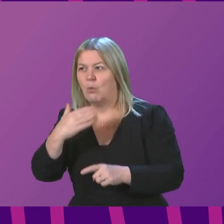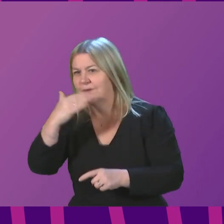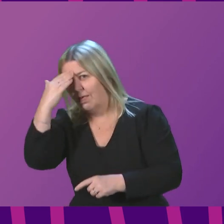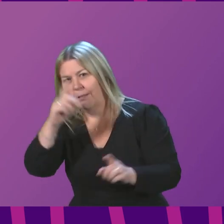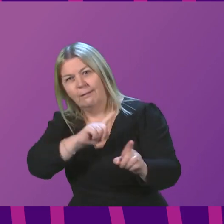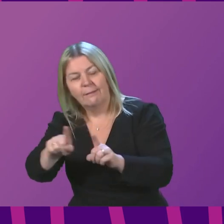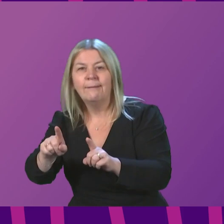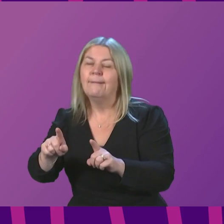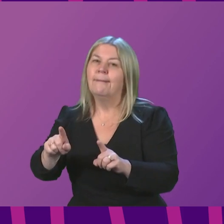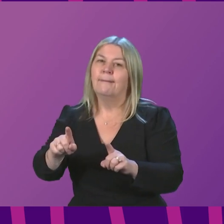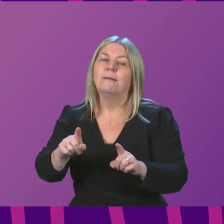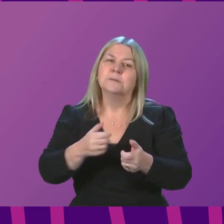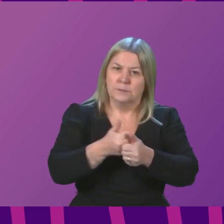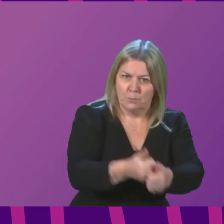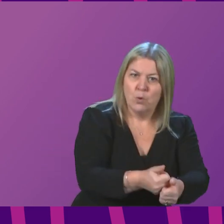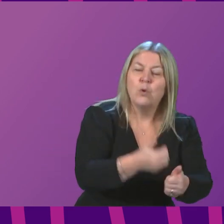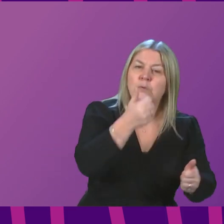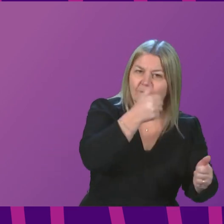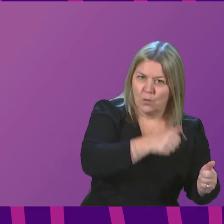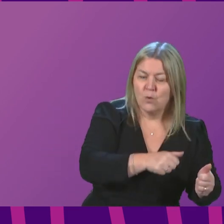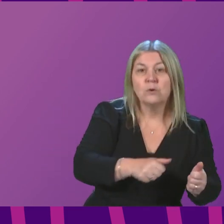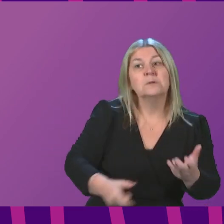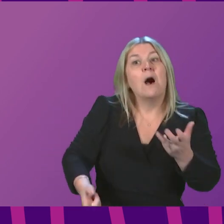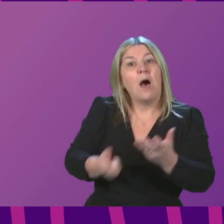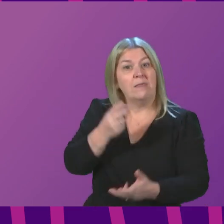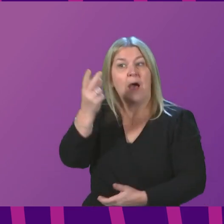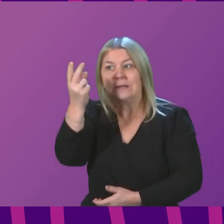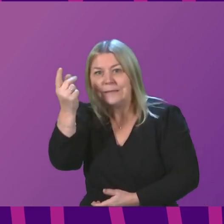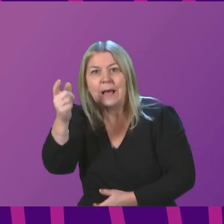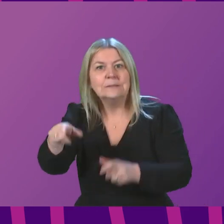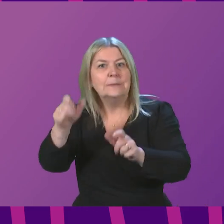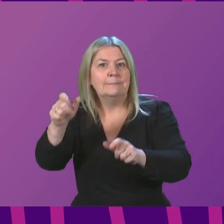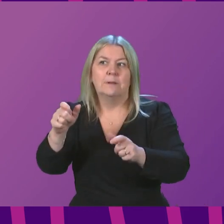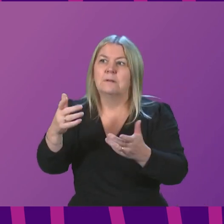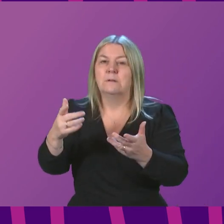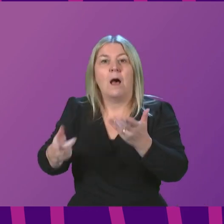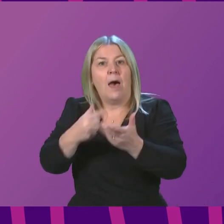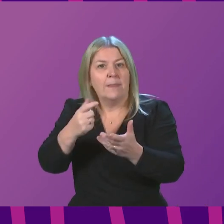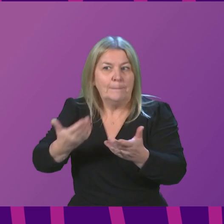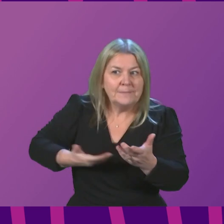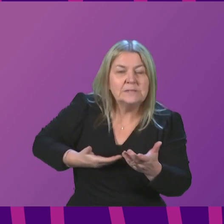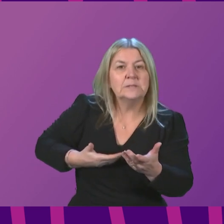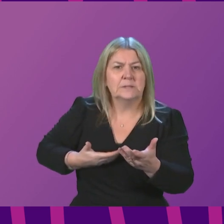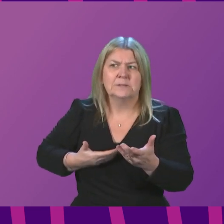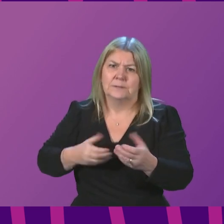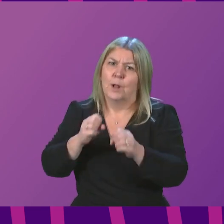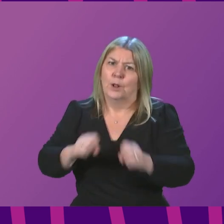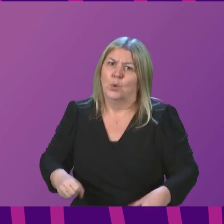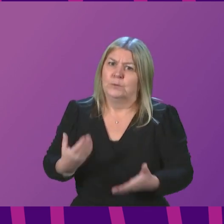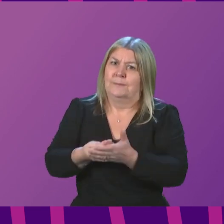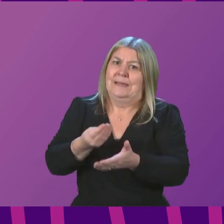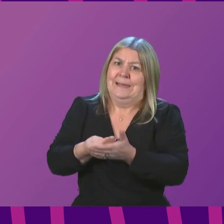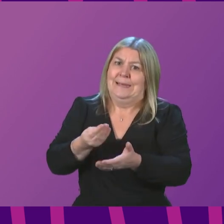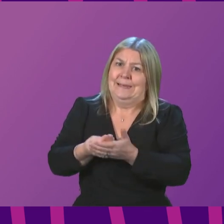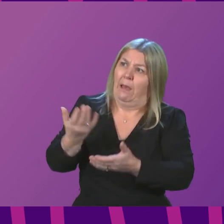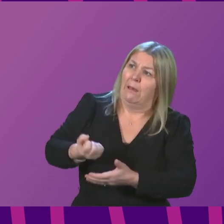other businesses, such as those in the supply chain and taxi drivers, are also losing income at what should be their busiest time of the year. I have also been